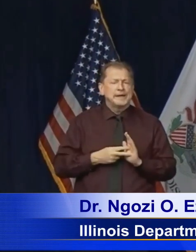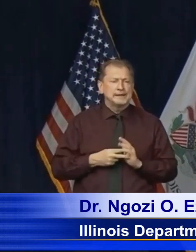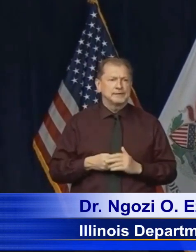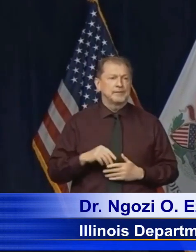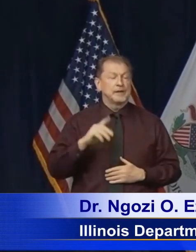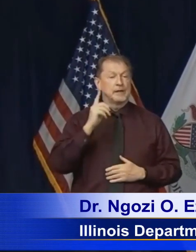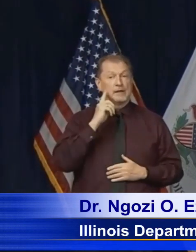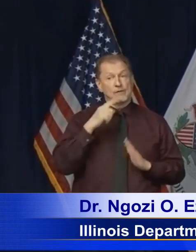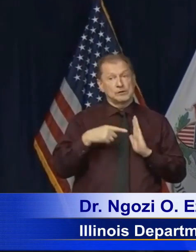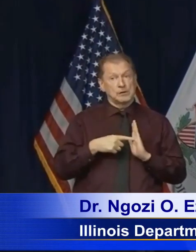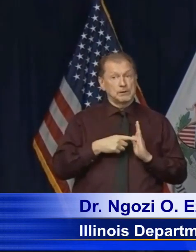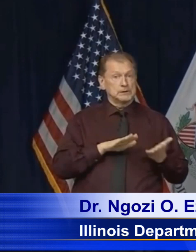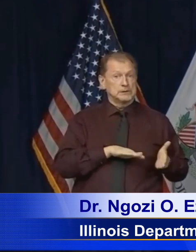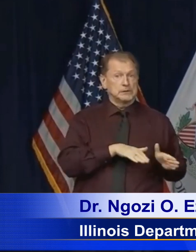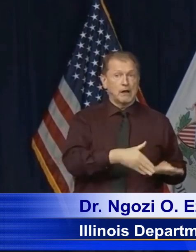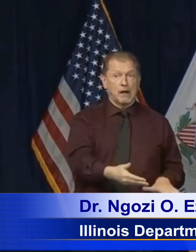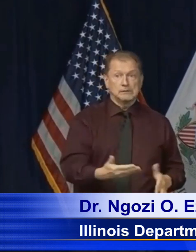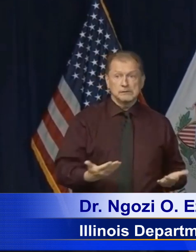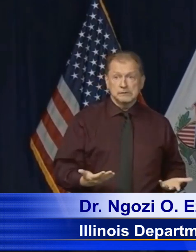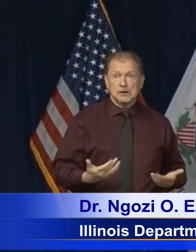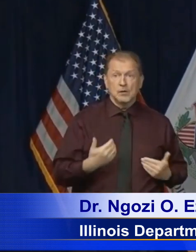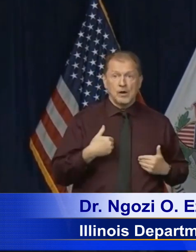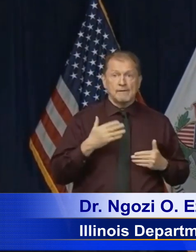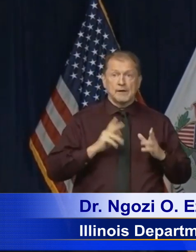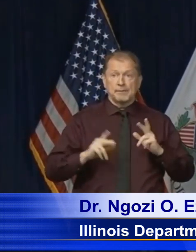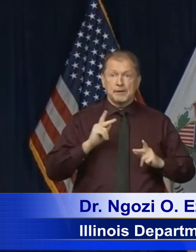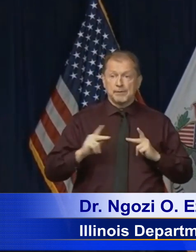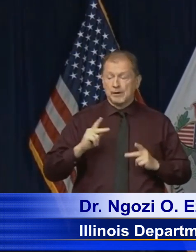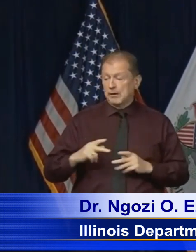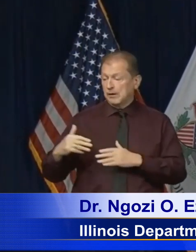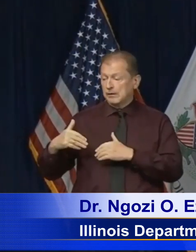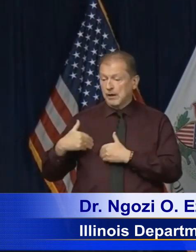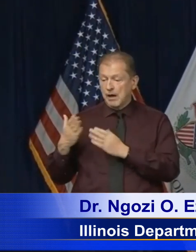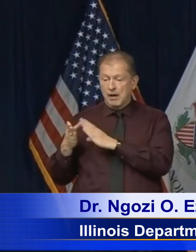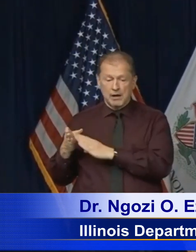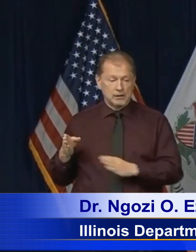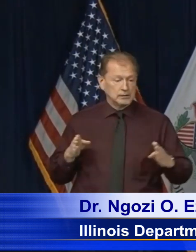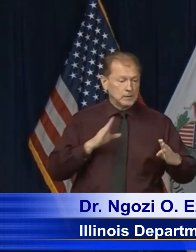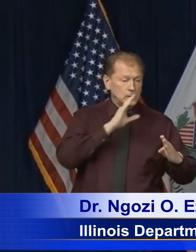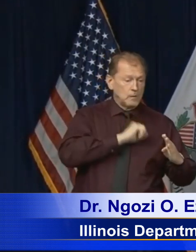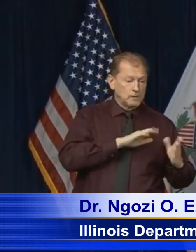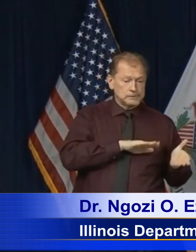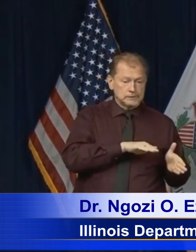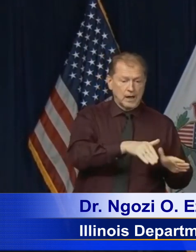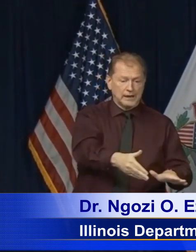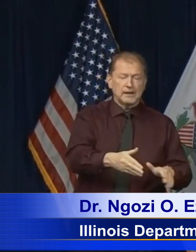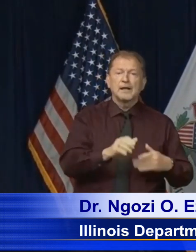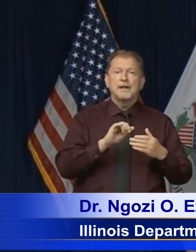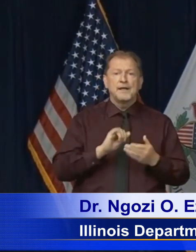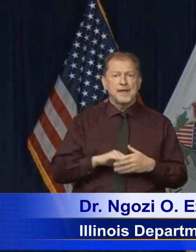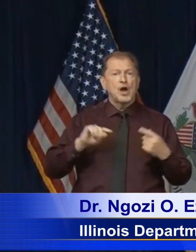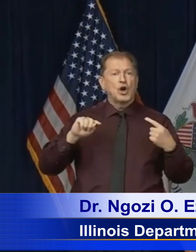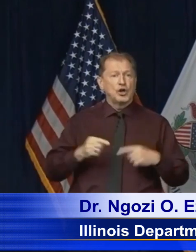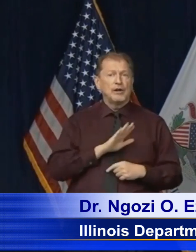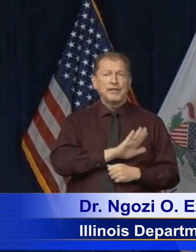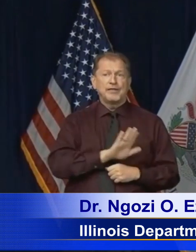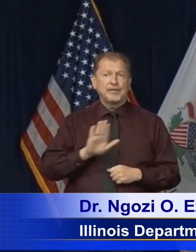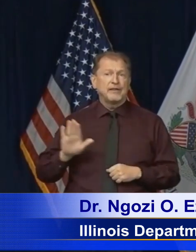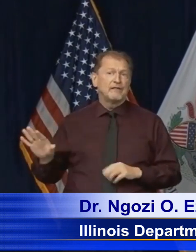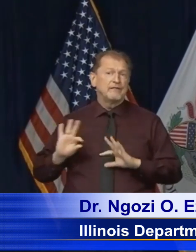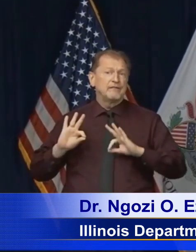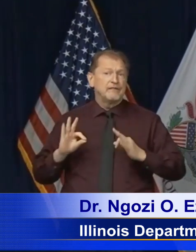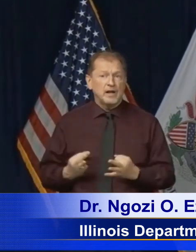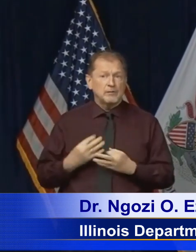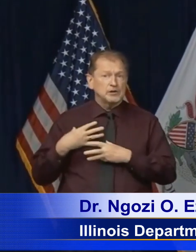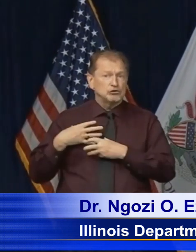with the deaths. Okay, we have people of all ages that are passing away. And we know how destabilizing that will be to the families that they have come from.